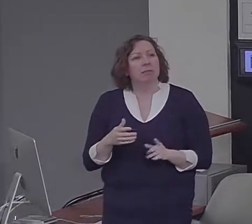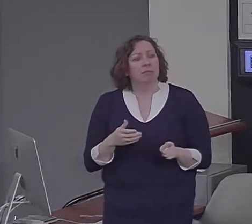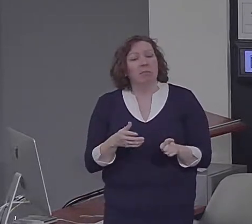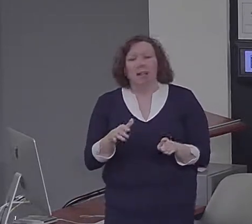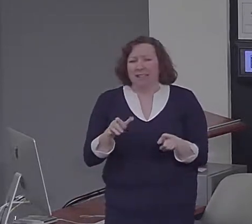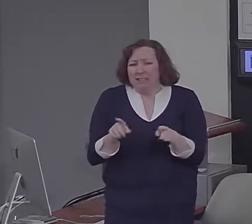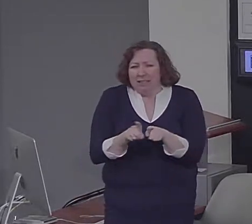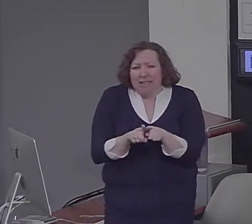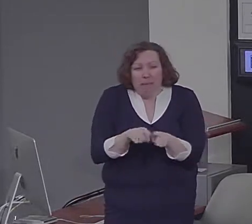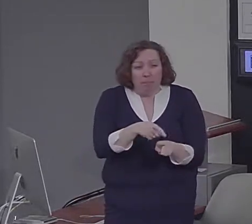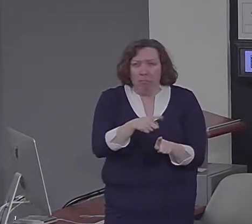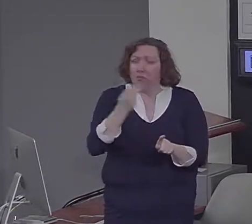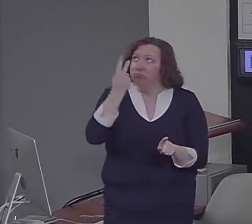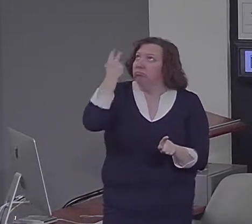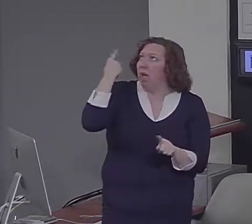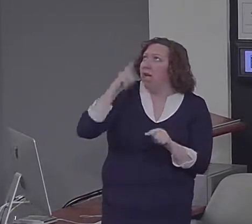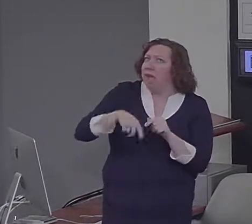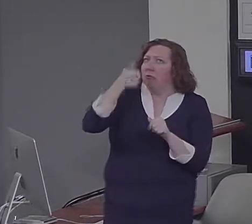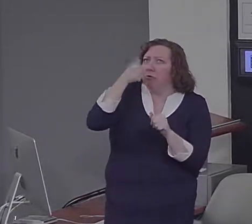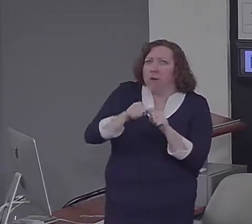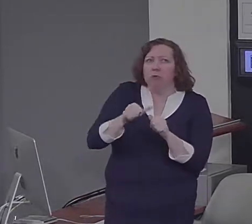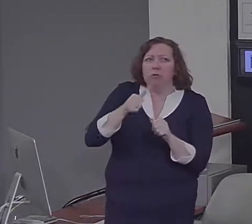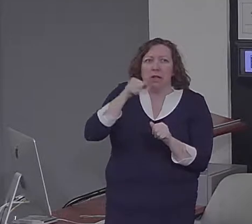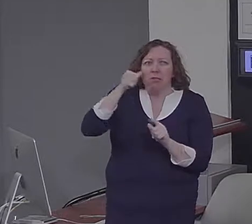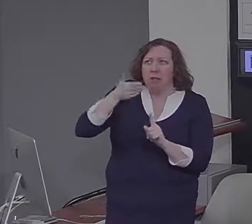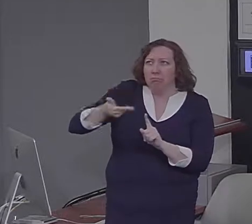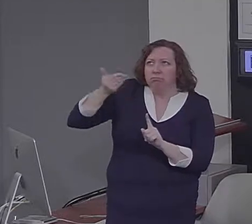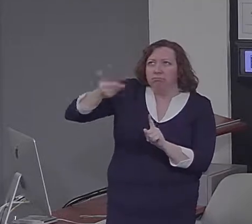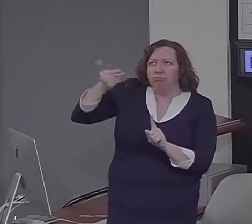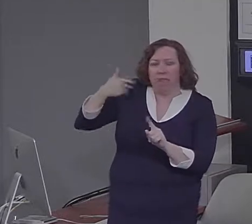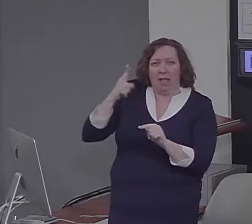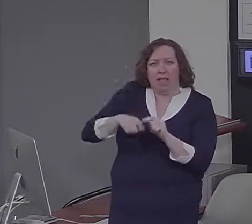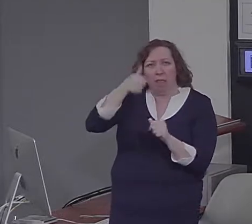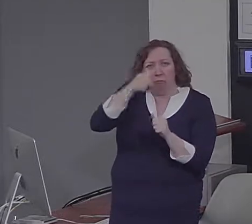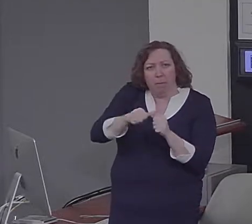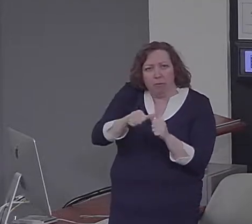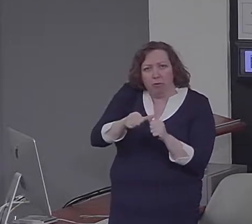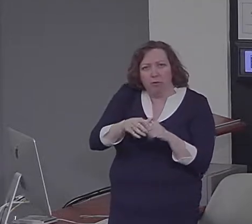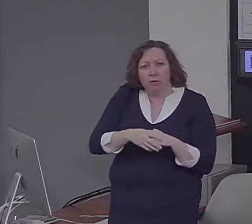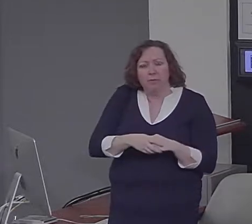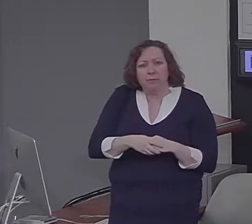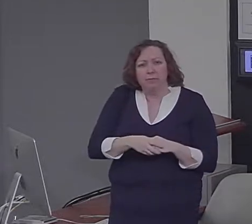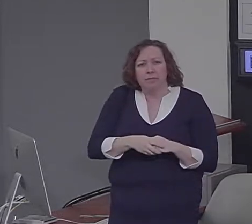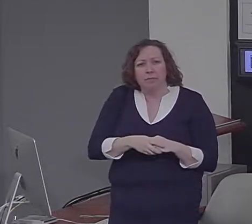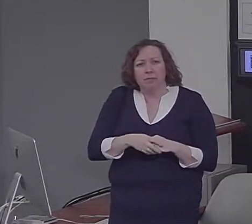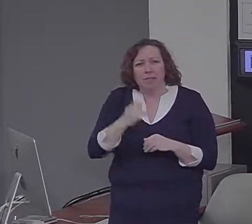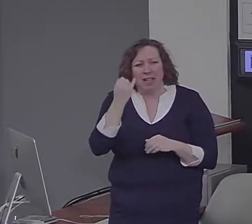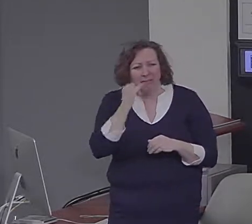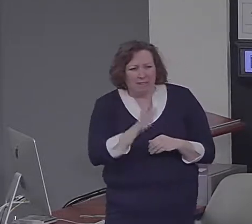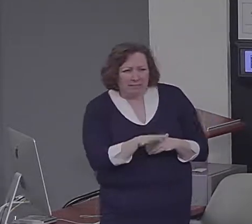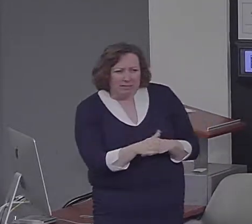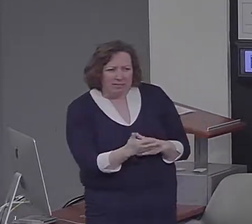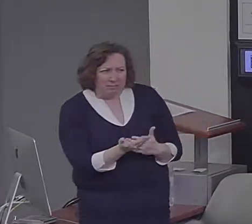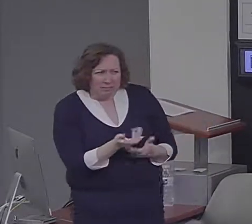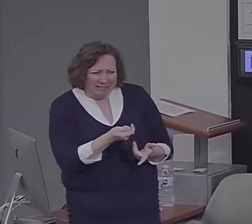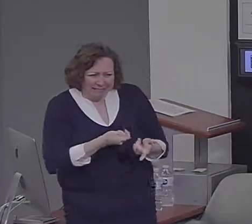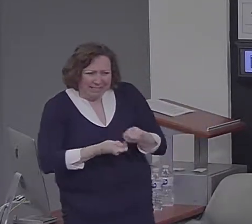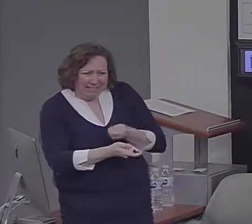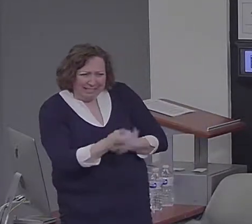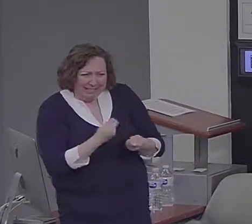had done yesterday. Eventually, with a little probing, he would say things like, I might have breakfast and I might have lunch. But he